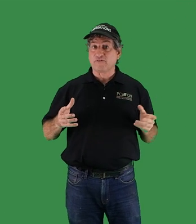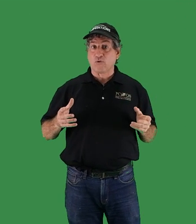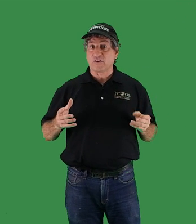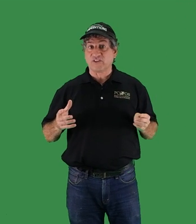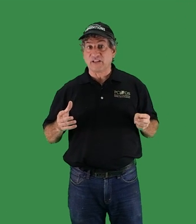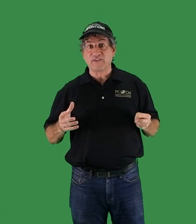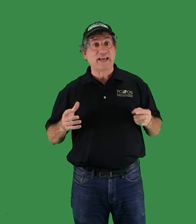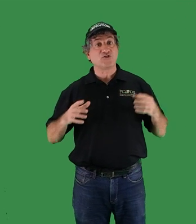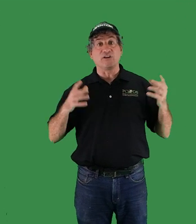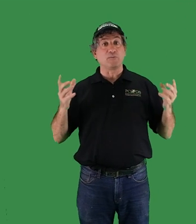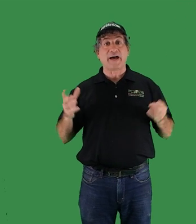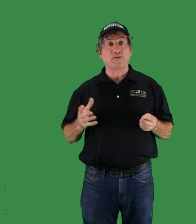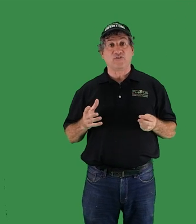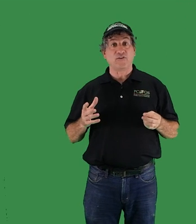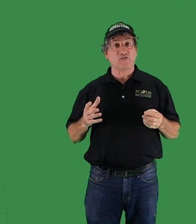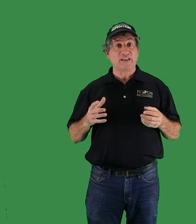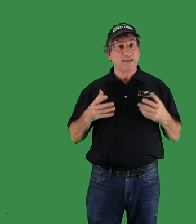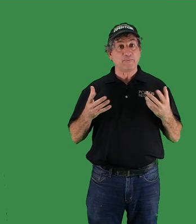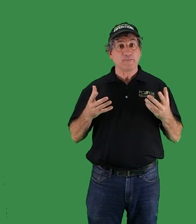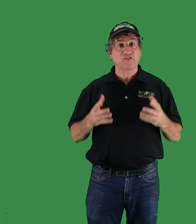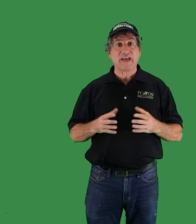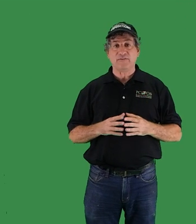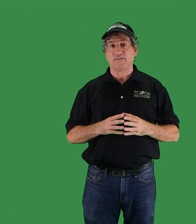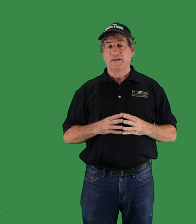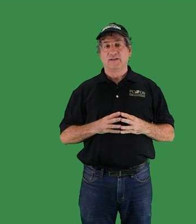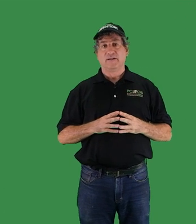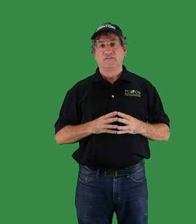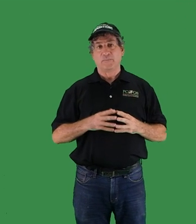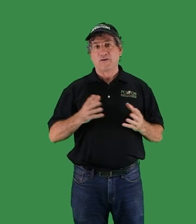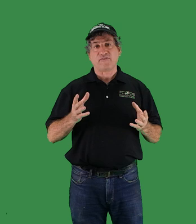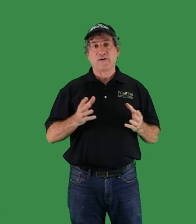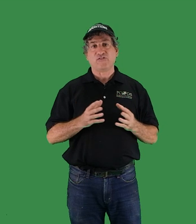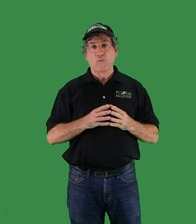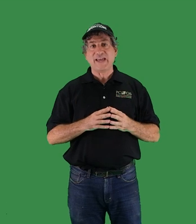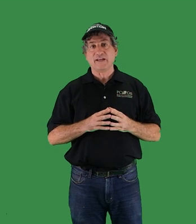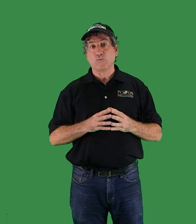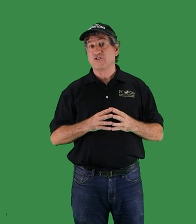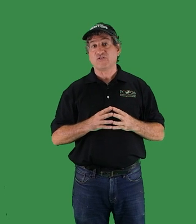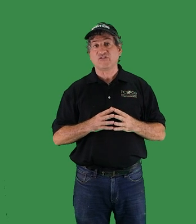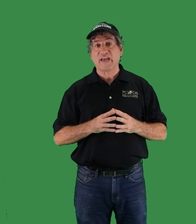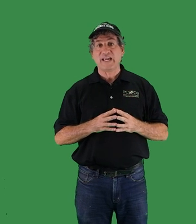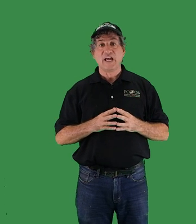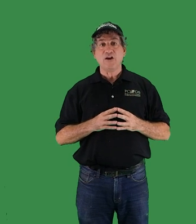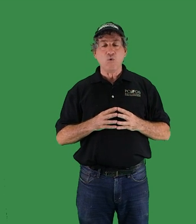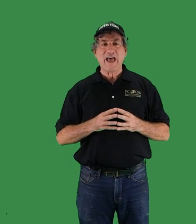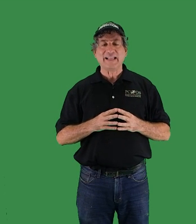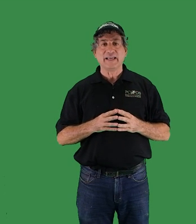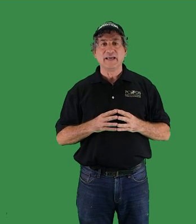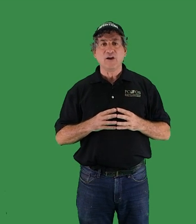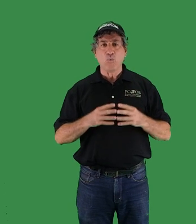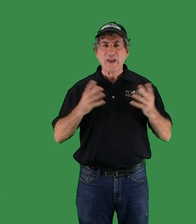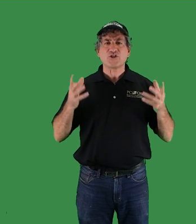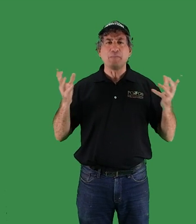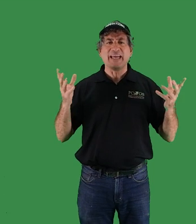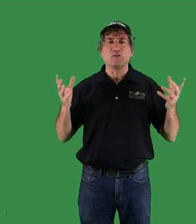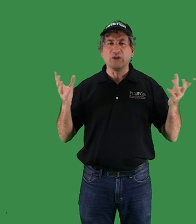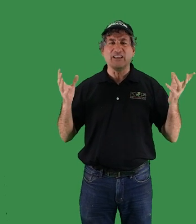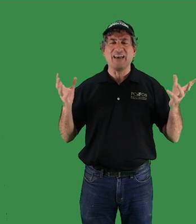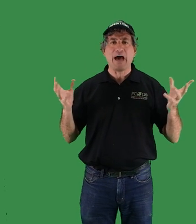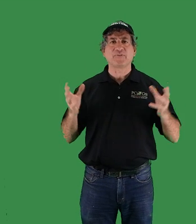afford to live in engineered biospheres that keep them safe. To paraphrase Reagan, we should say, well, rich men will adapt.